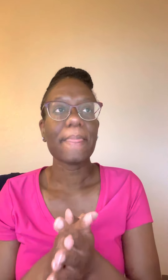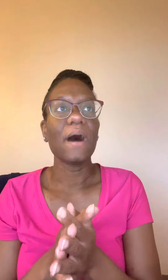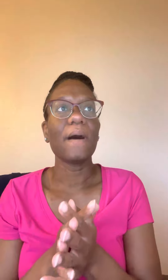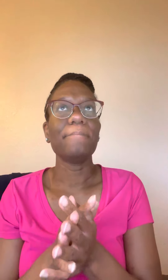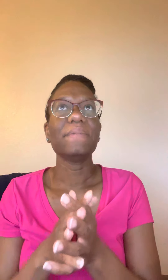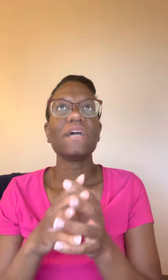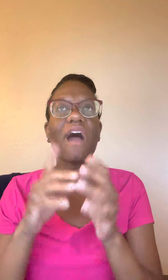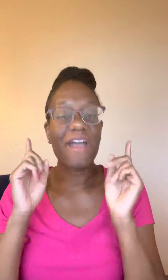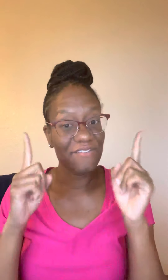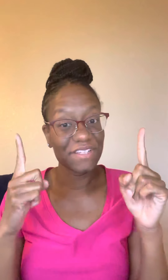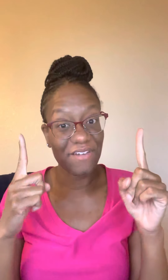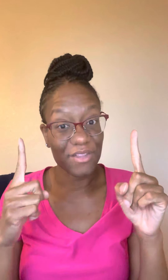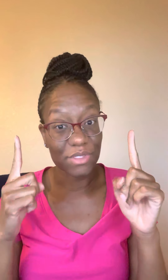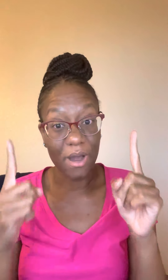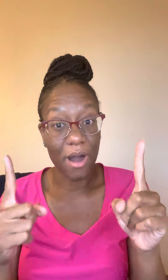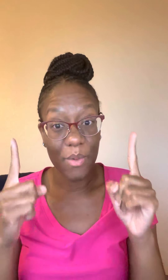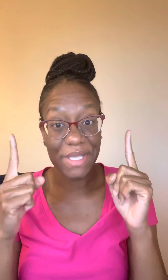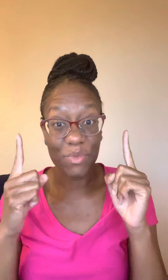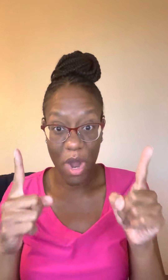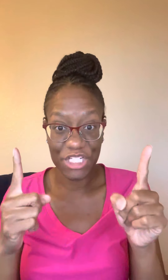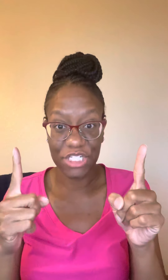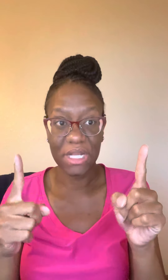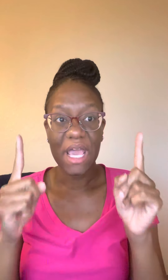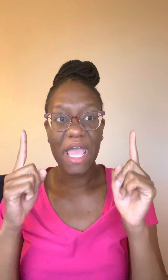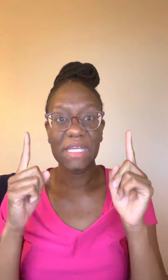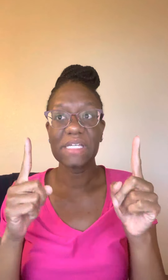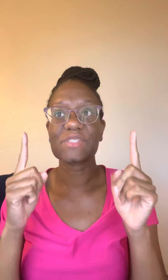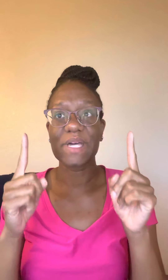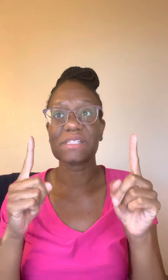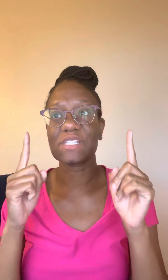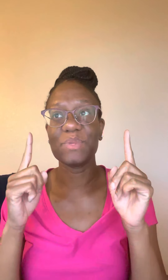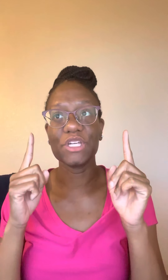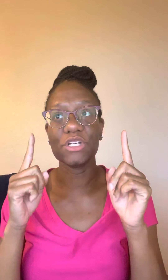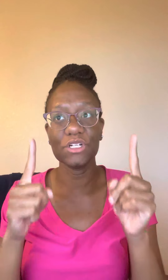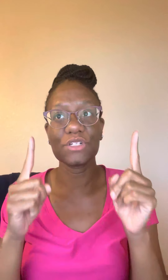Um, our heavenly father is always watching and he expects us to be good